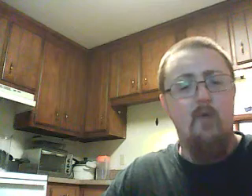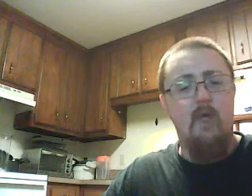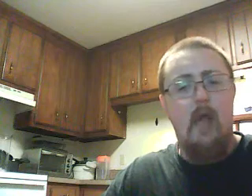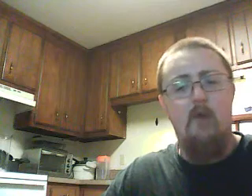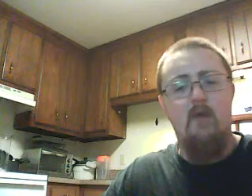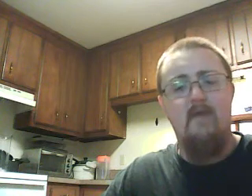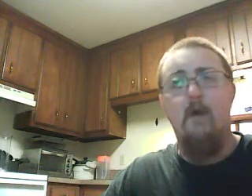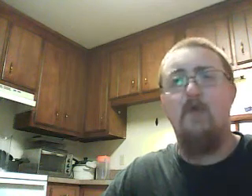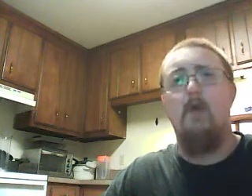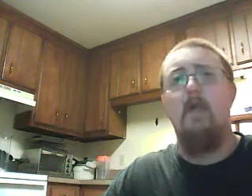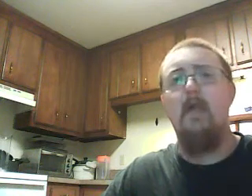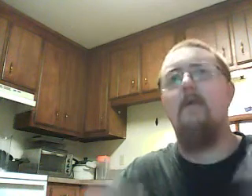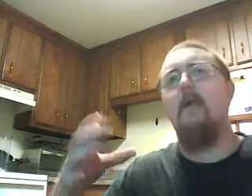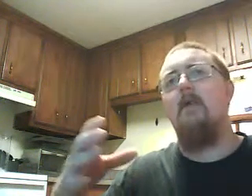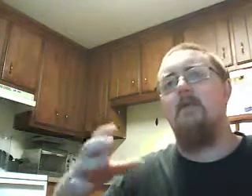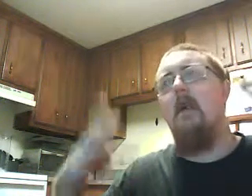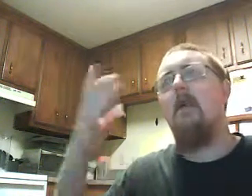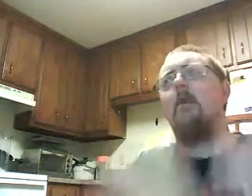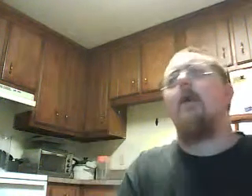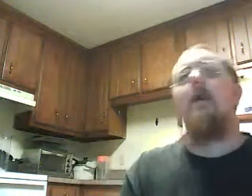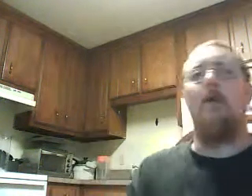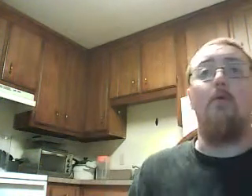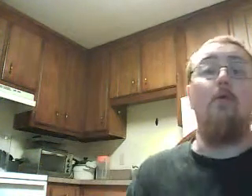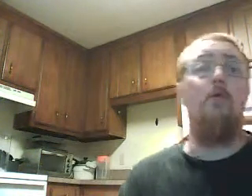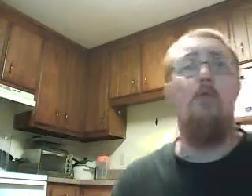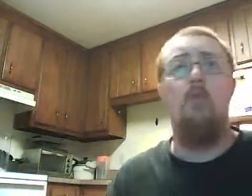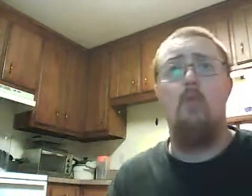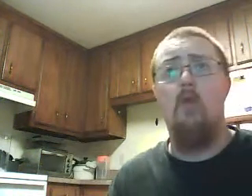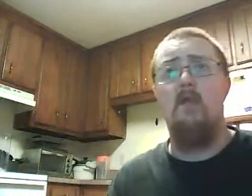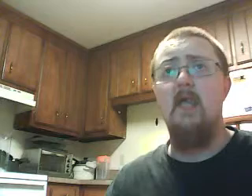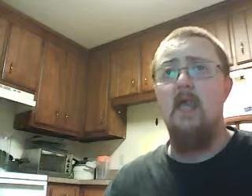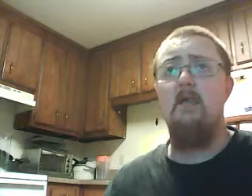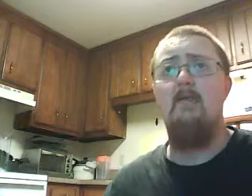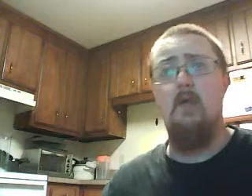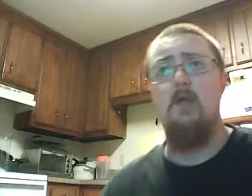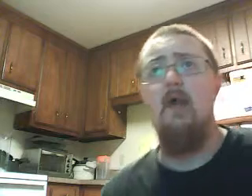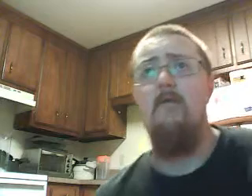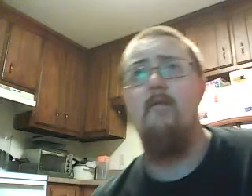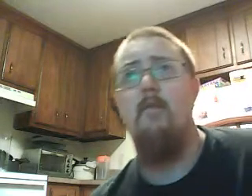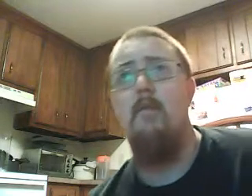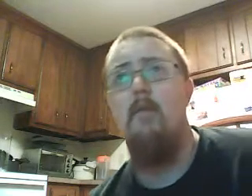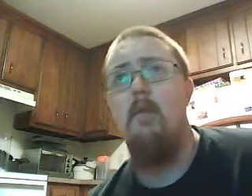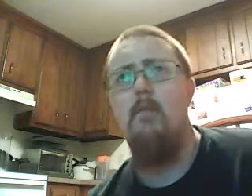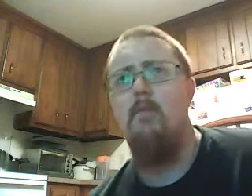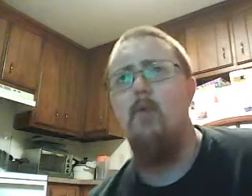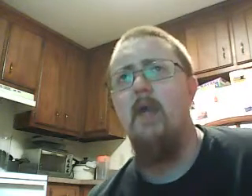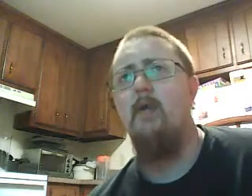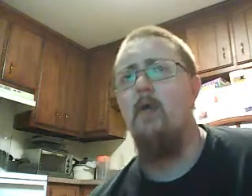really, I would really focus on getting things that, you know, you want to get for yourself. Wait, hold